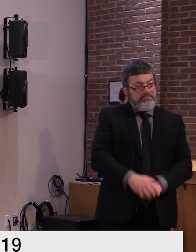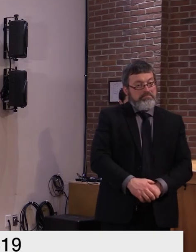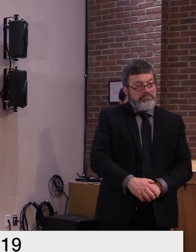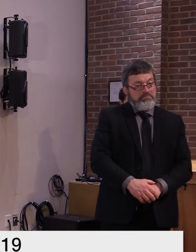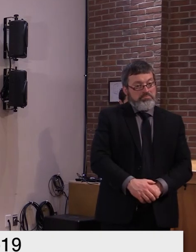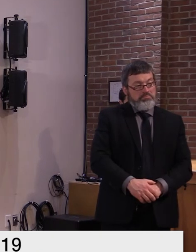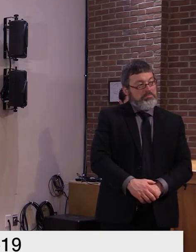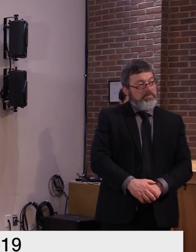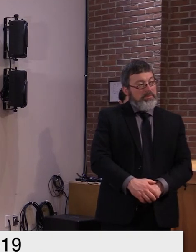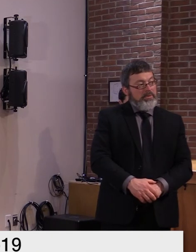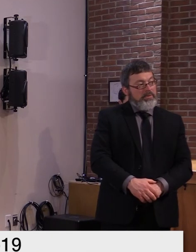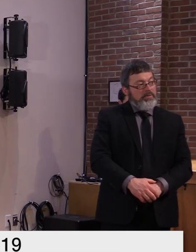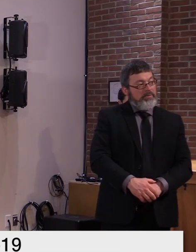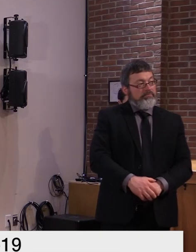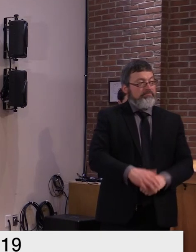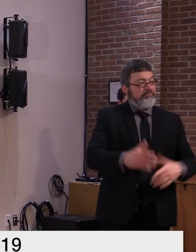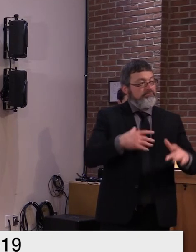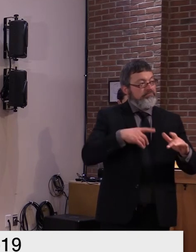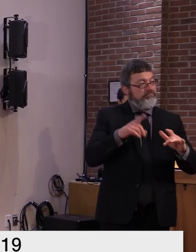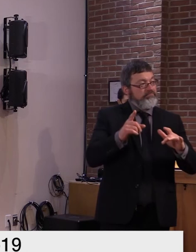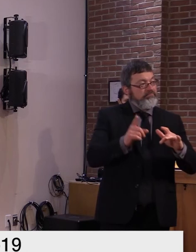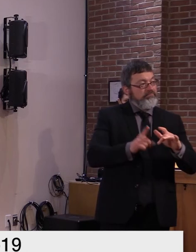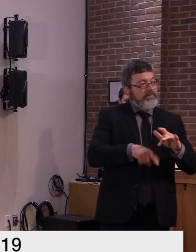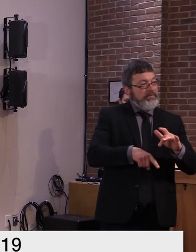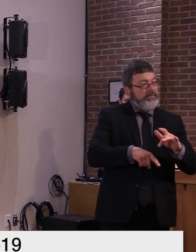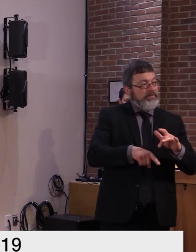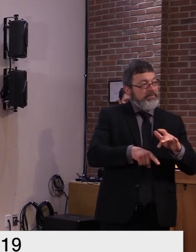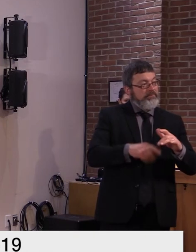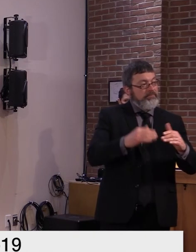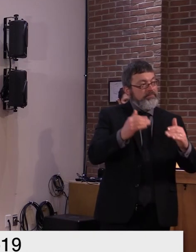Okay, we'll move to Dana, local 22.